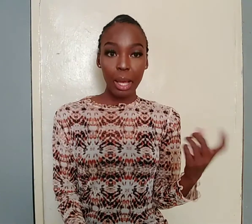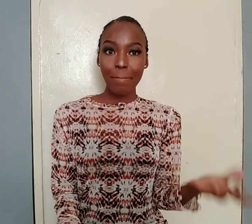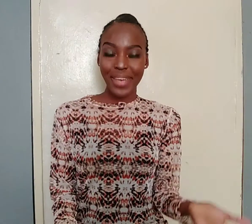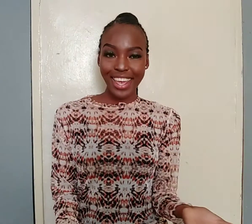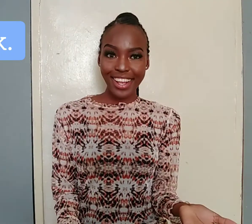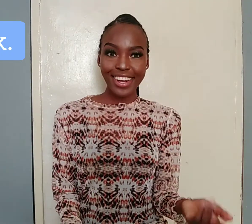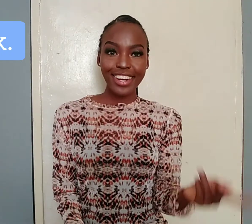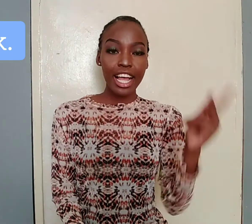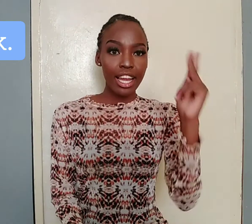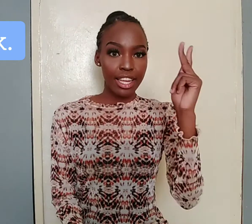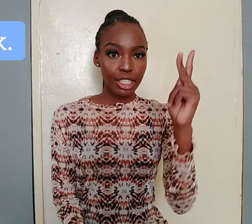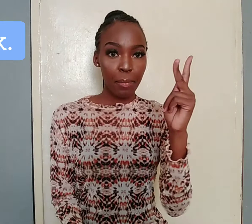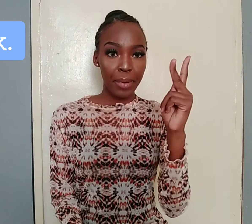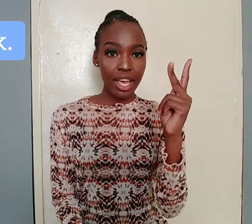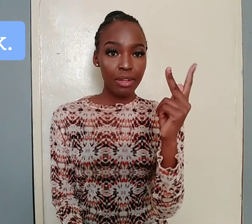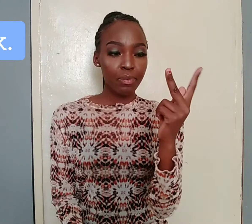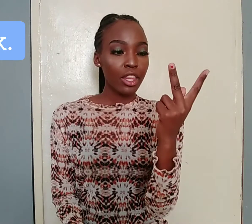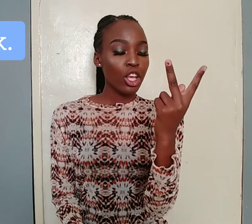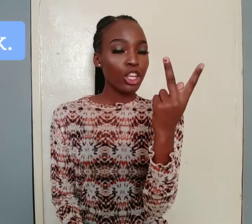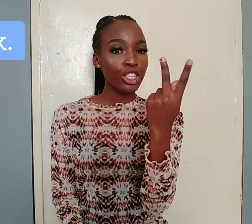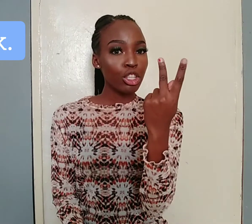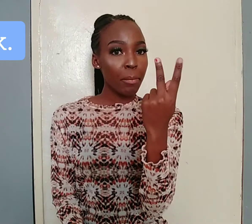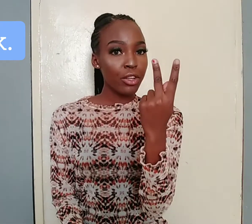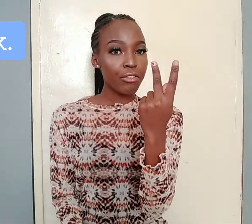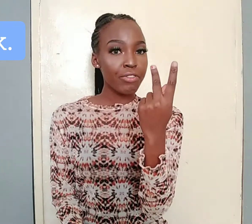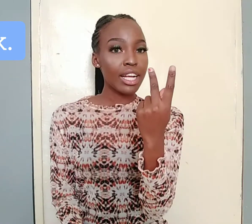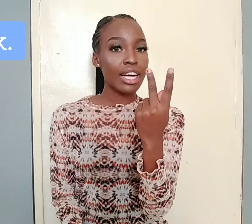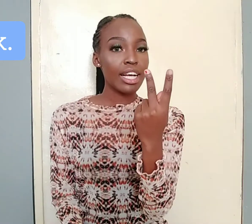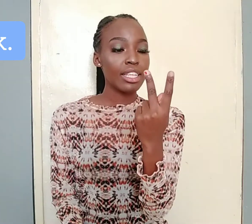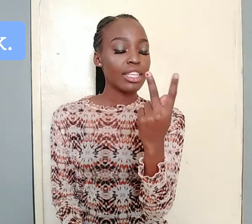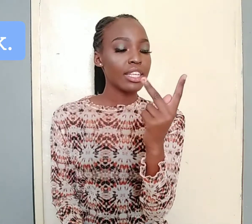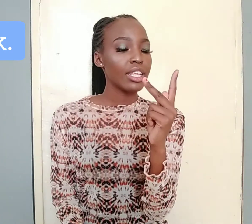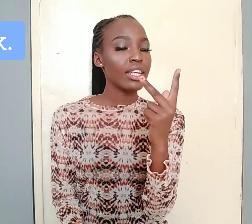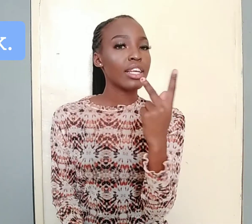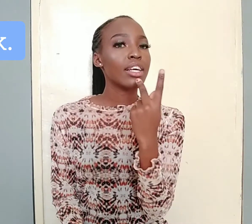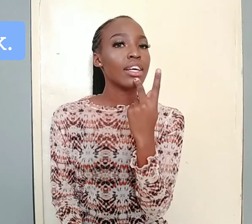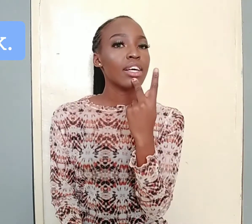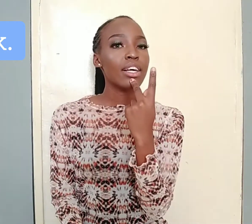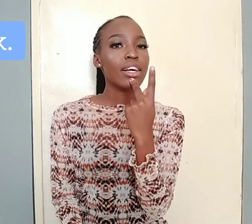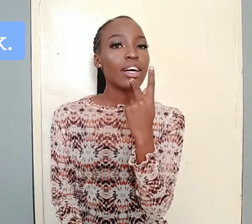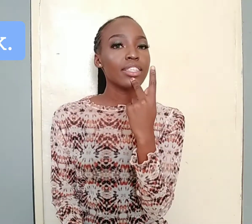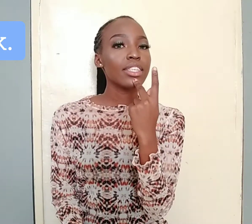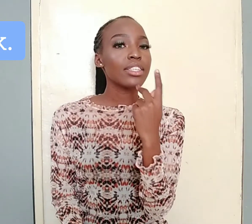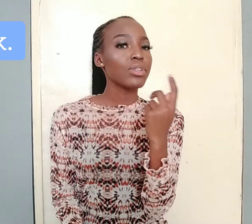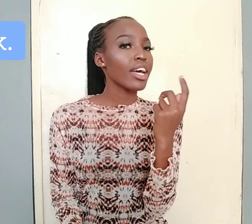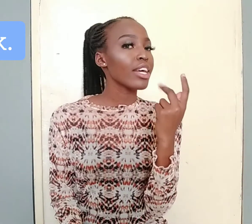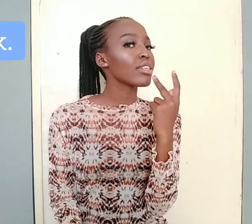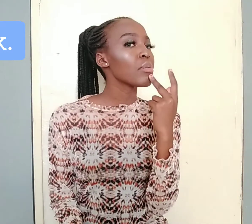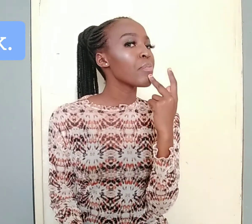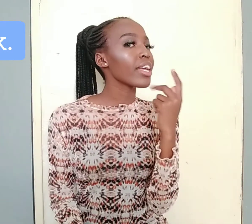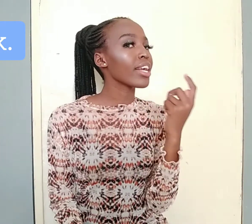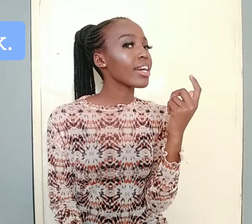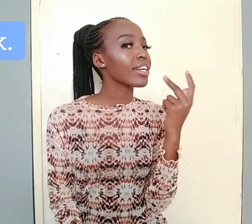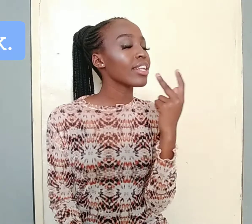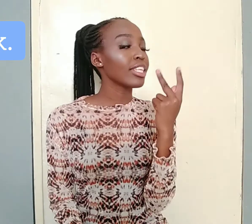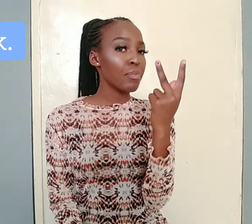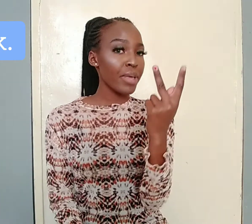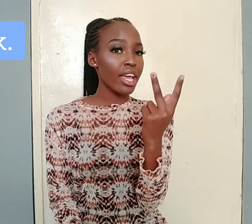So pink. Letter P. Use your middle finger and just do that. Letter P.